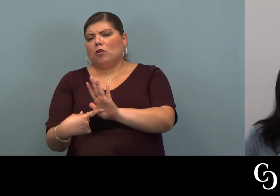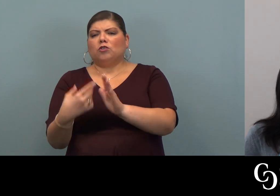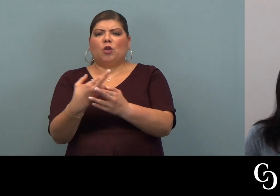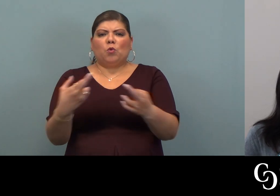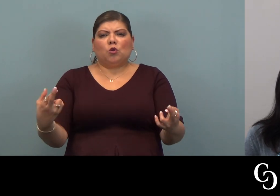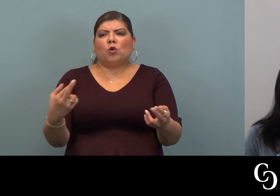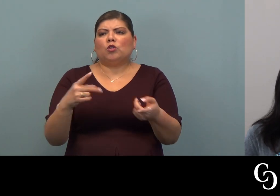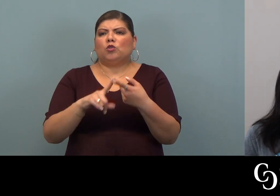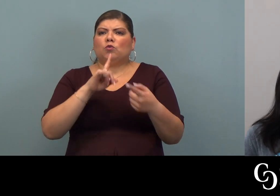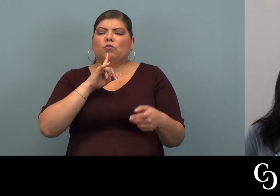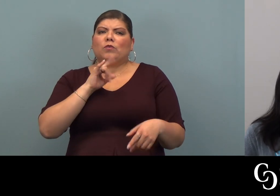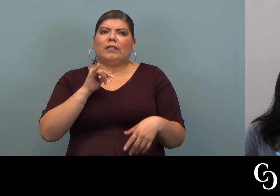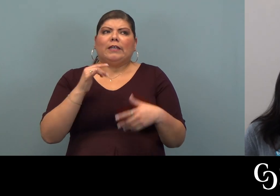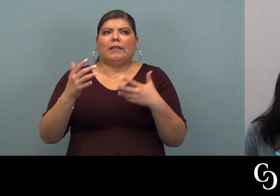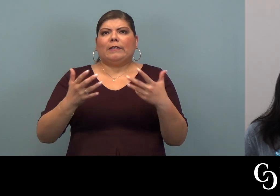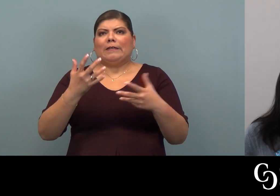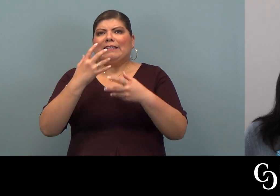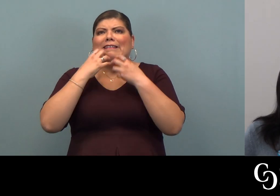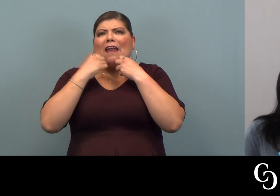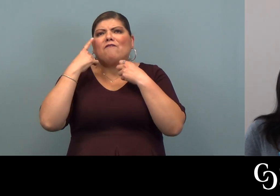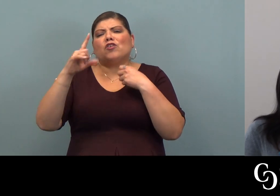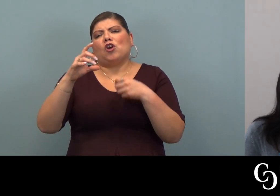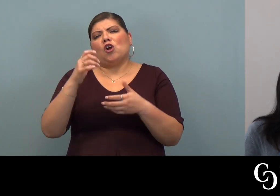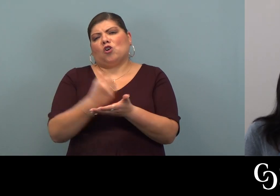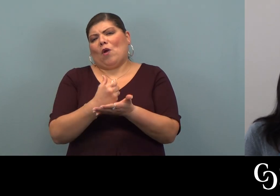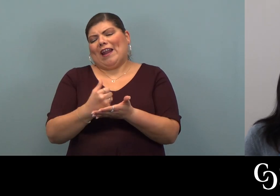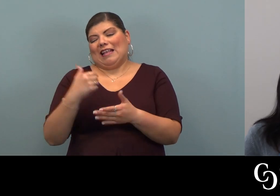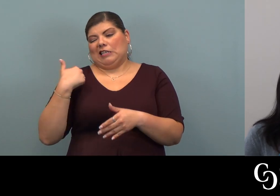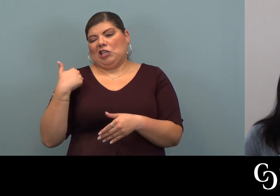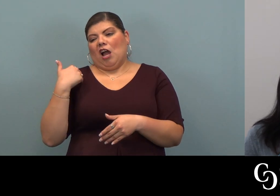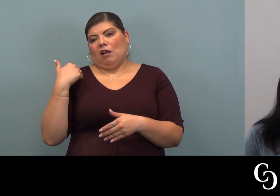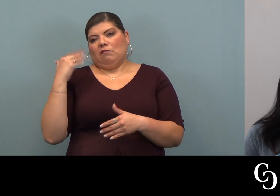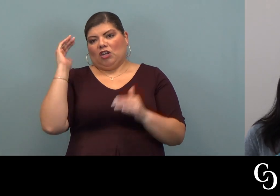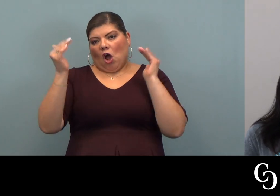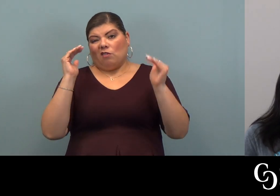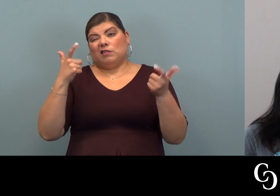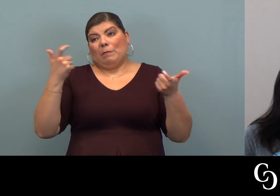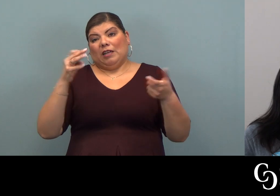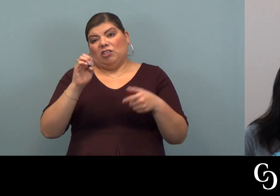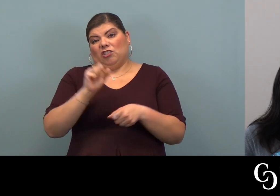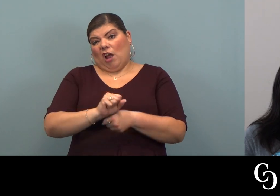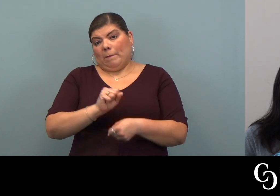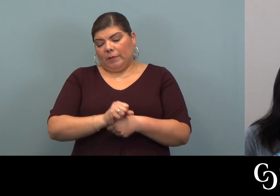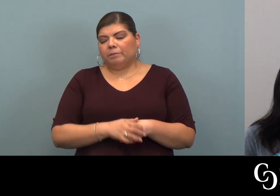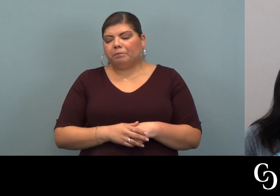models and resources to care for your credit as a young adult. It's a big job.